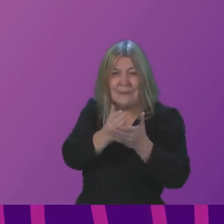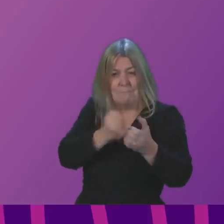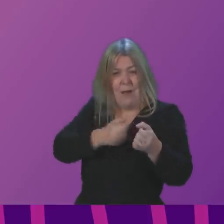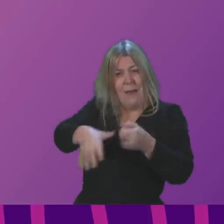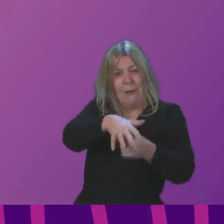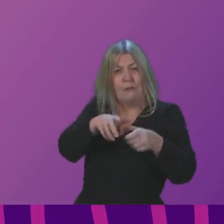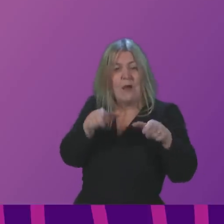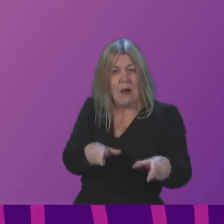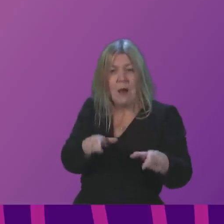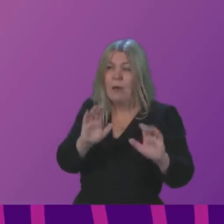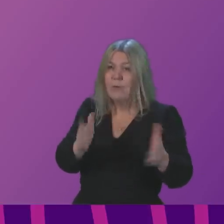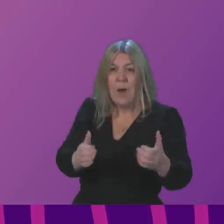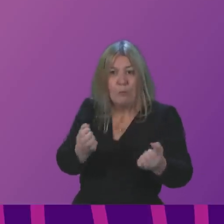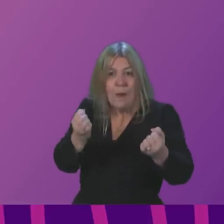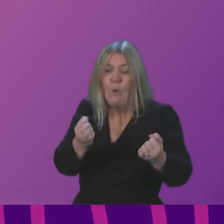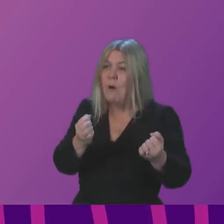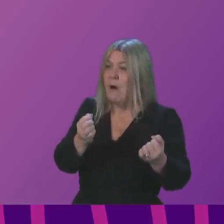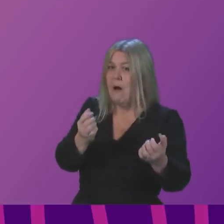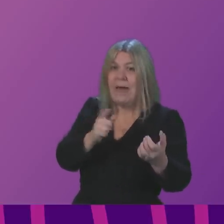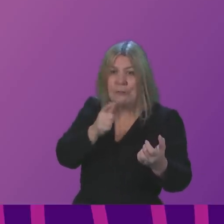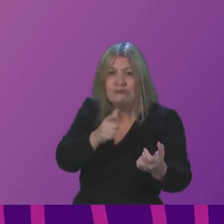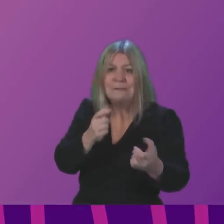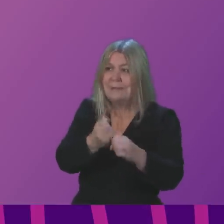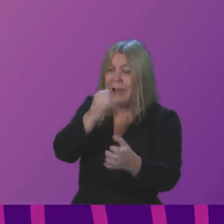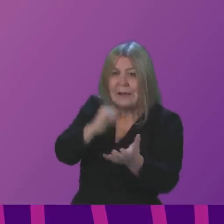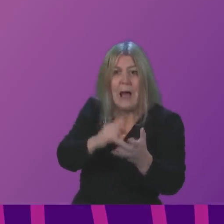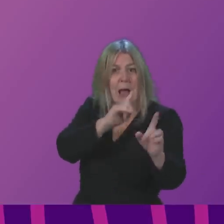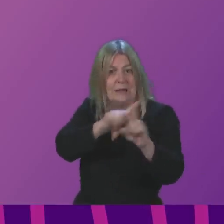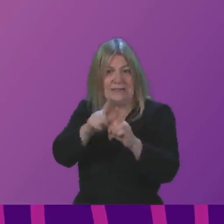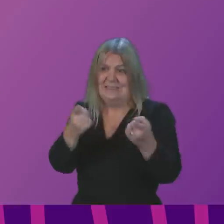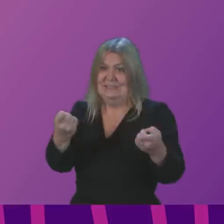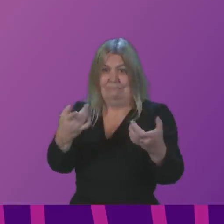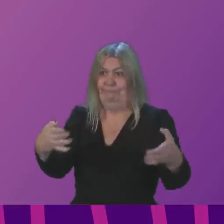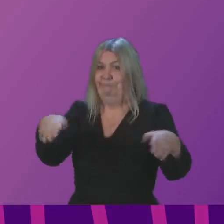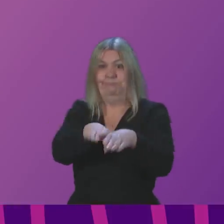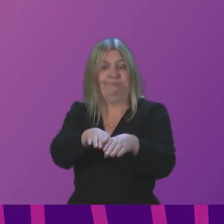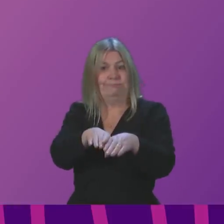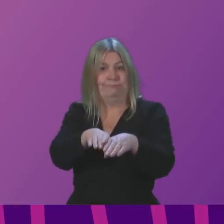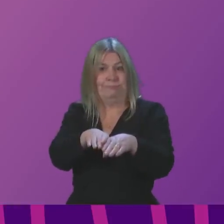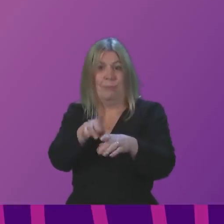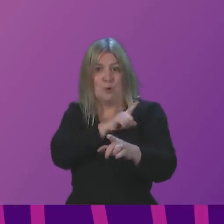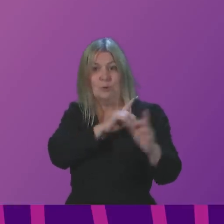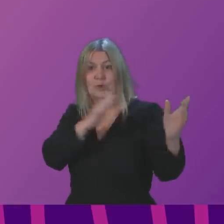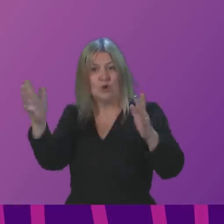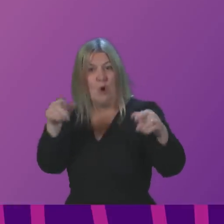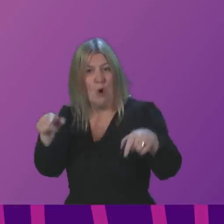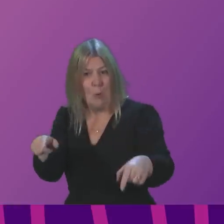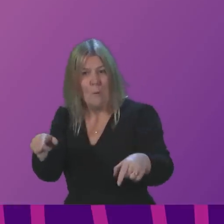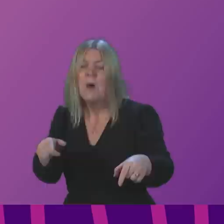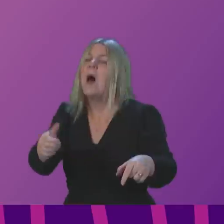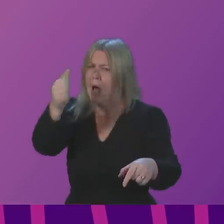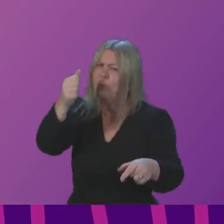this week. We all know that energy companies have serious questions to answer, but surely the First Minister